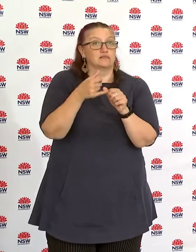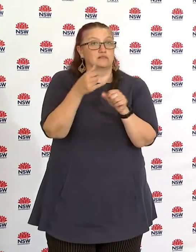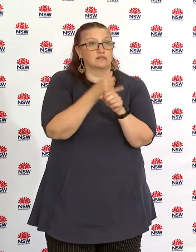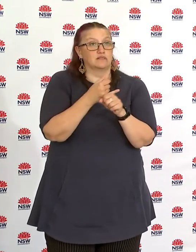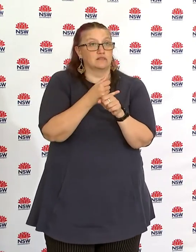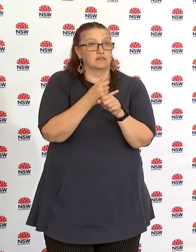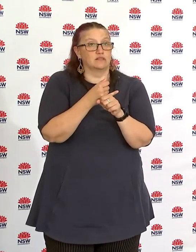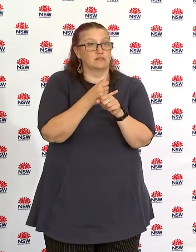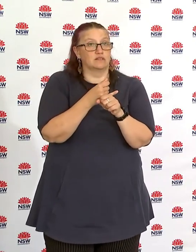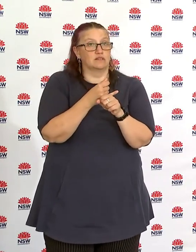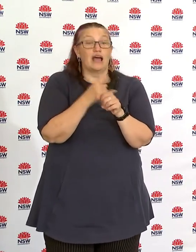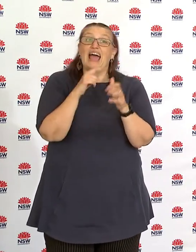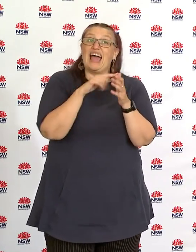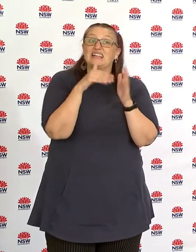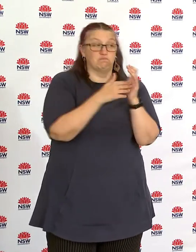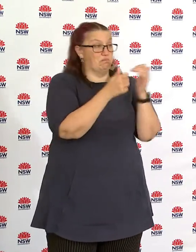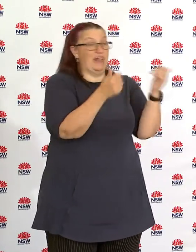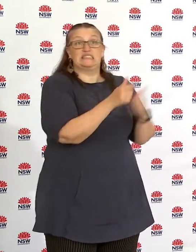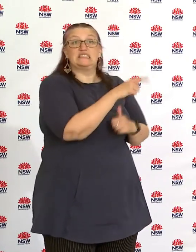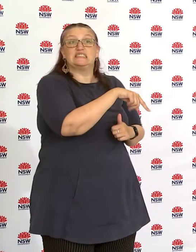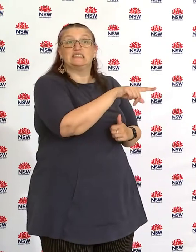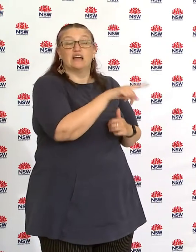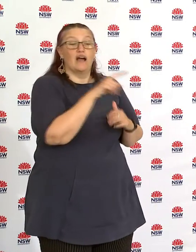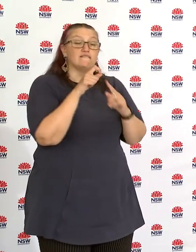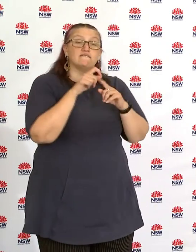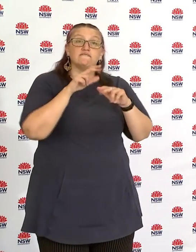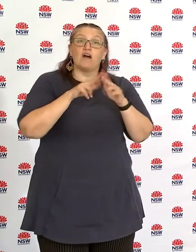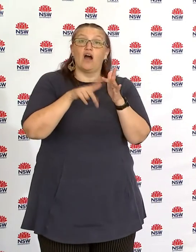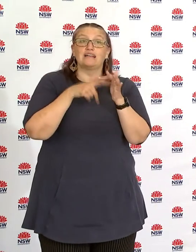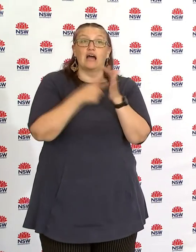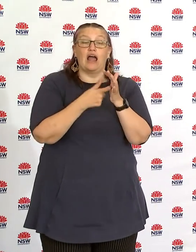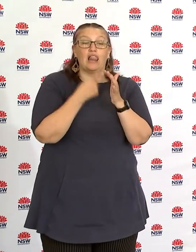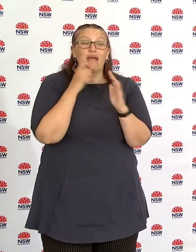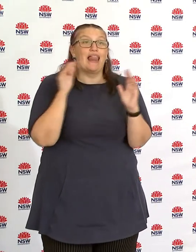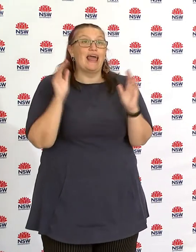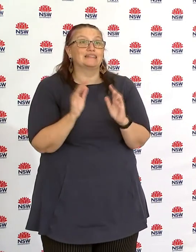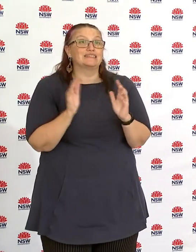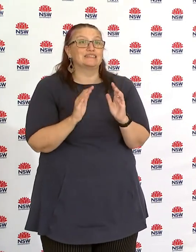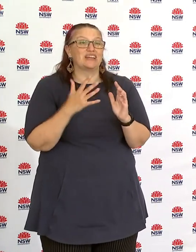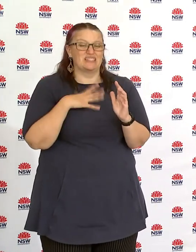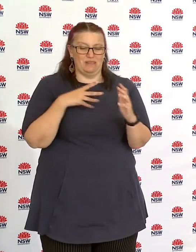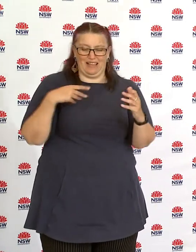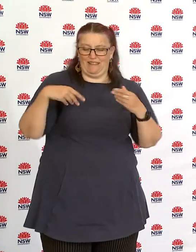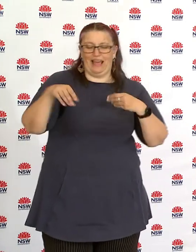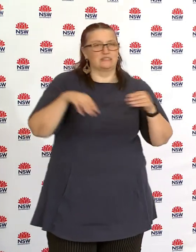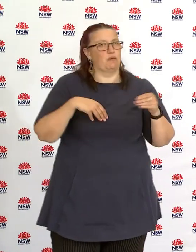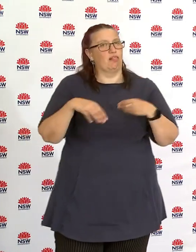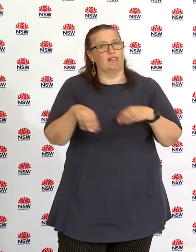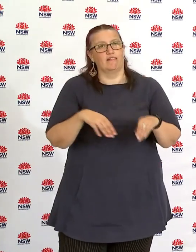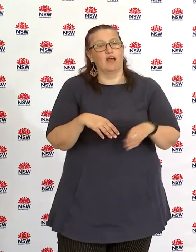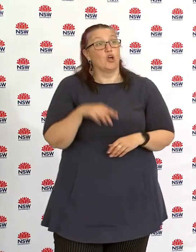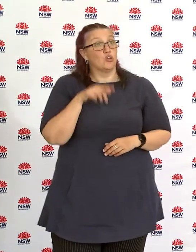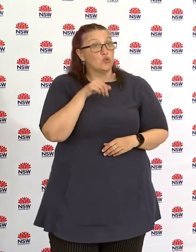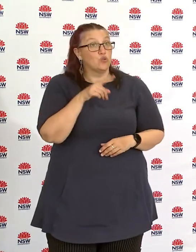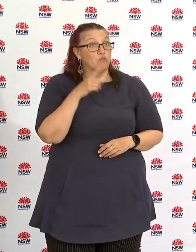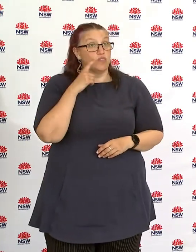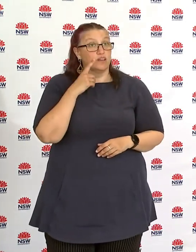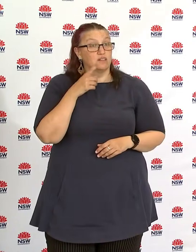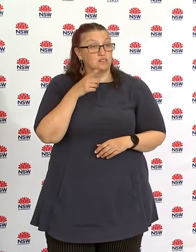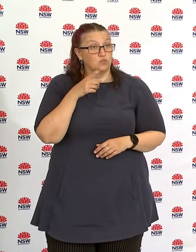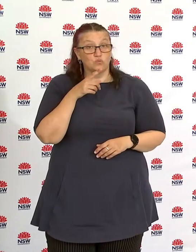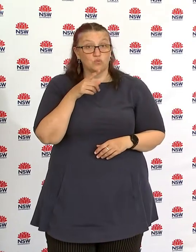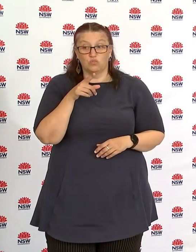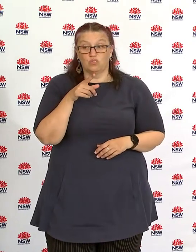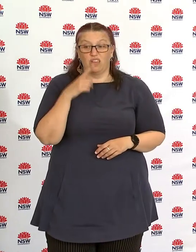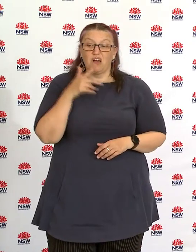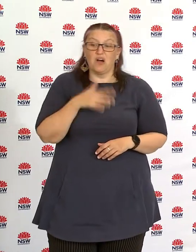next few weeks not of az but advisor we need to be nimble and flexible in a pandemic and i don't think anybody would begrudge us doing